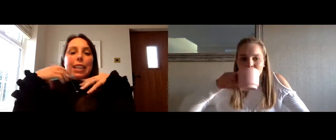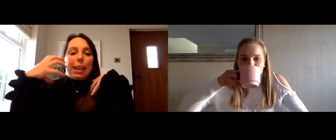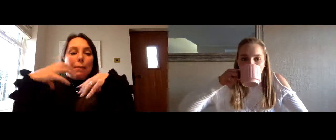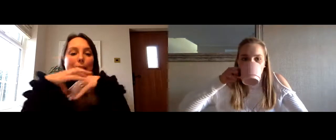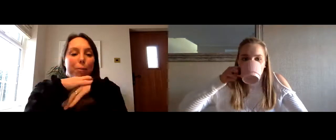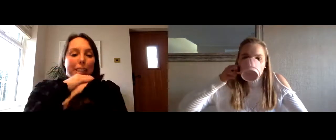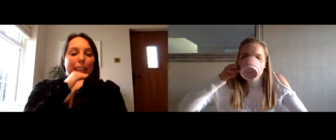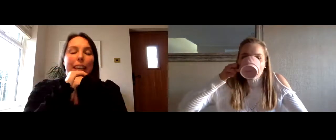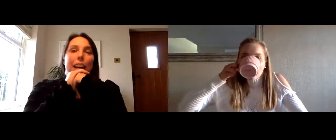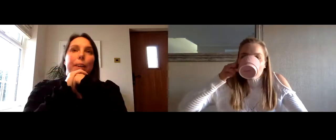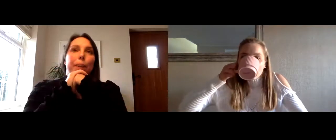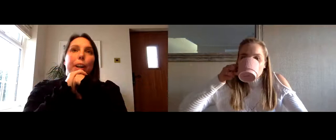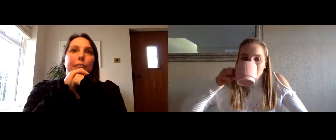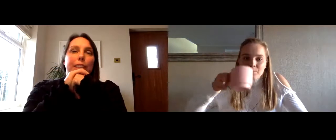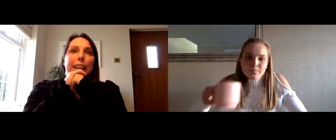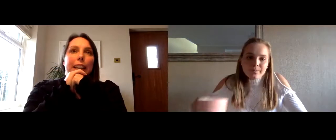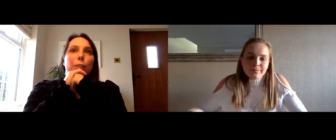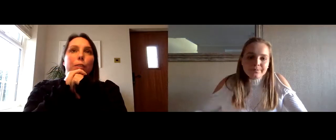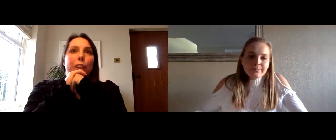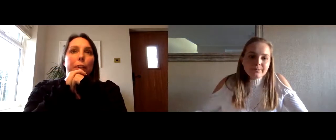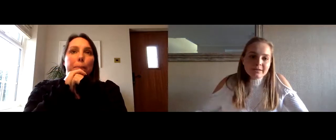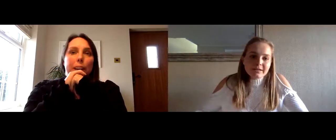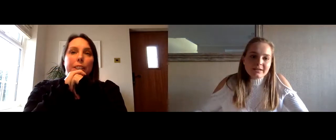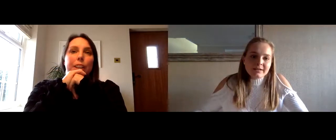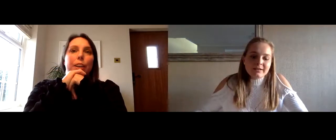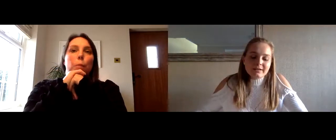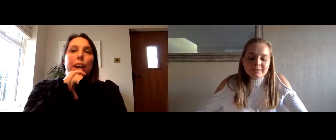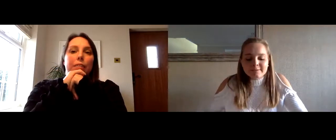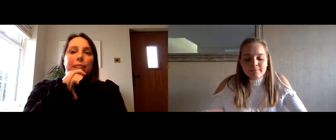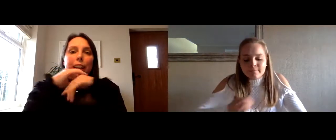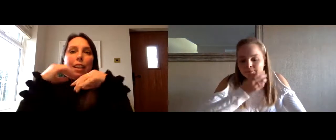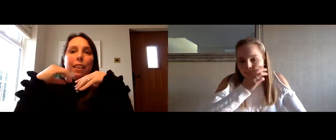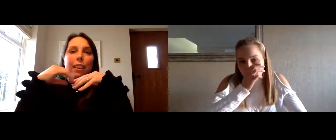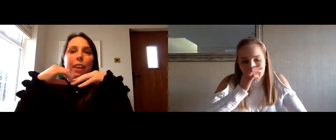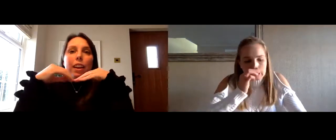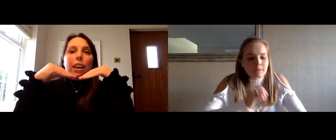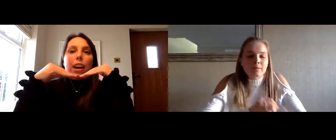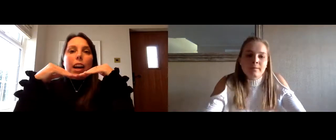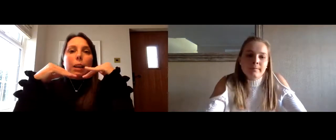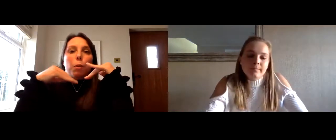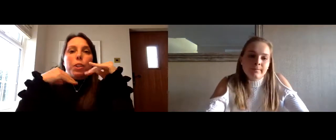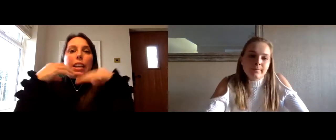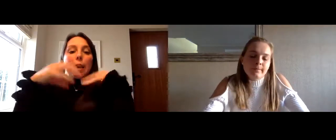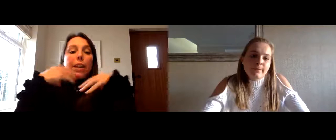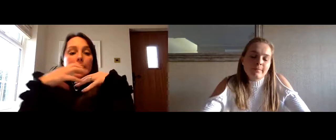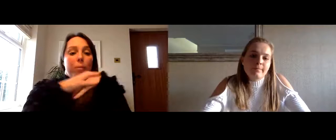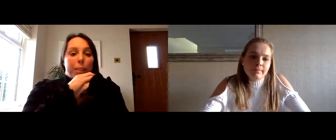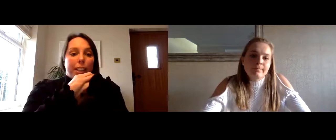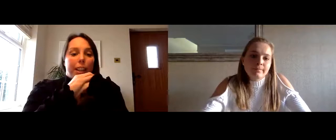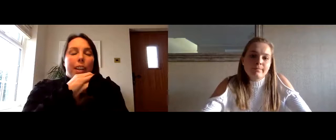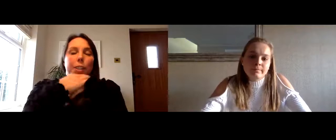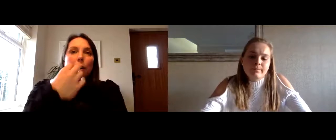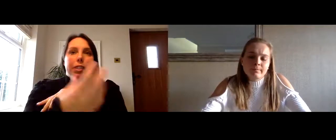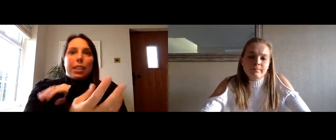liked to keep myself busy um and obviously i was very passionate when i retired that i would keep myself